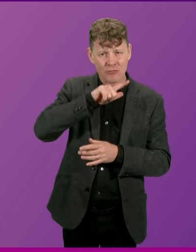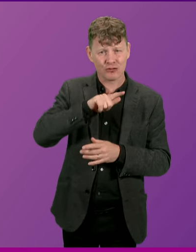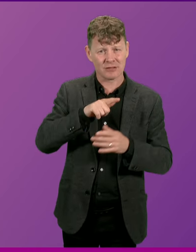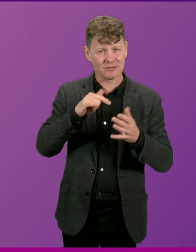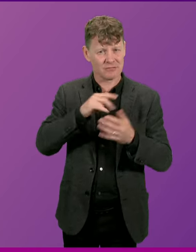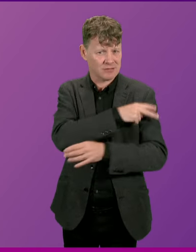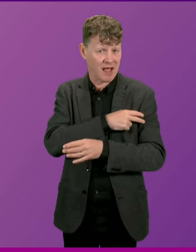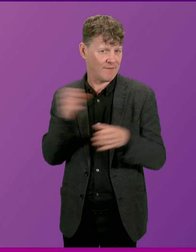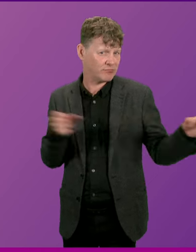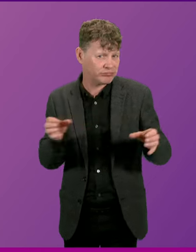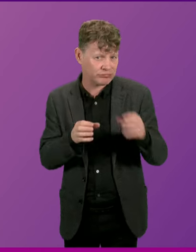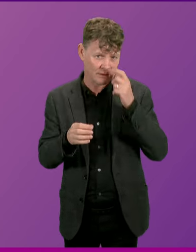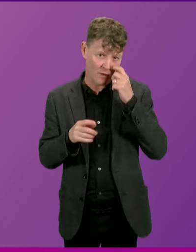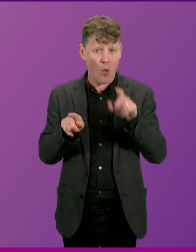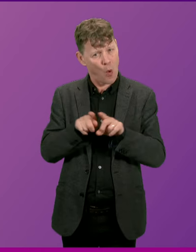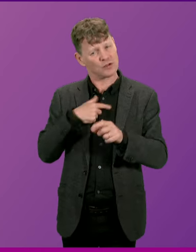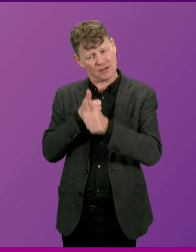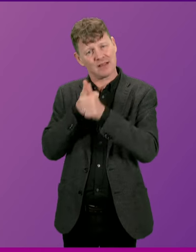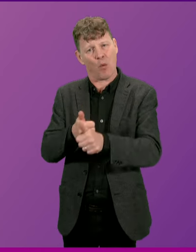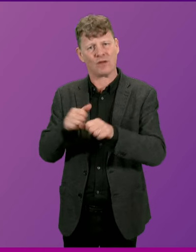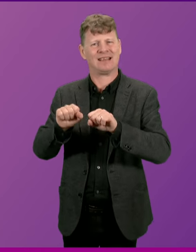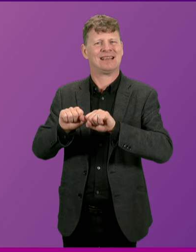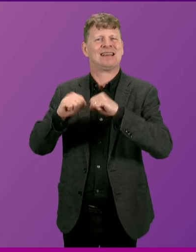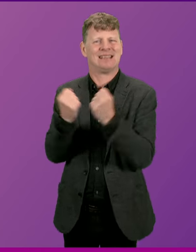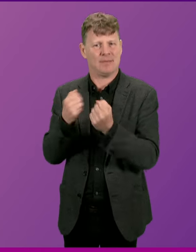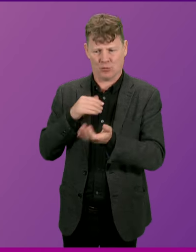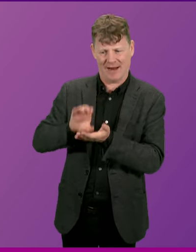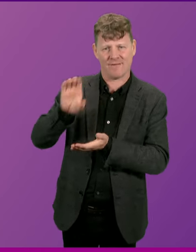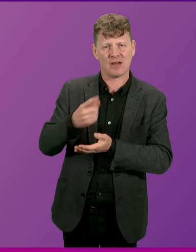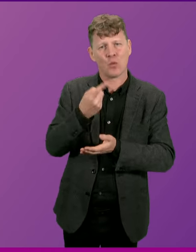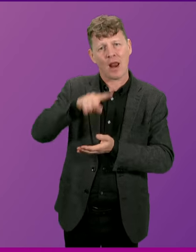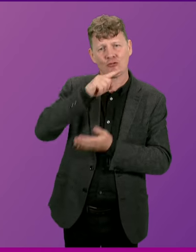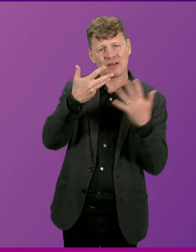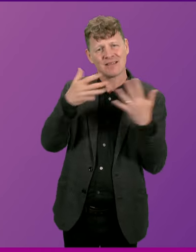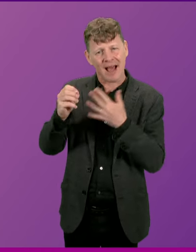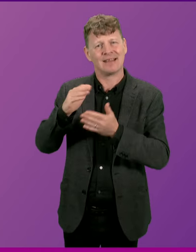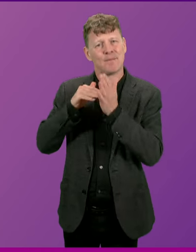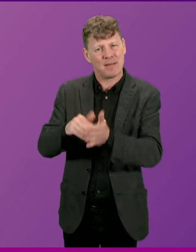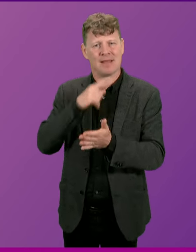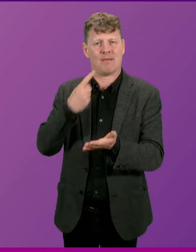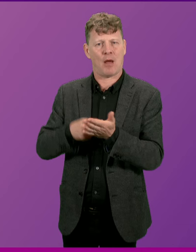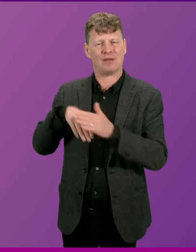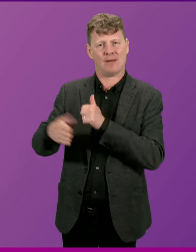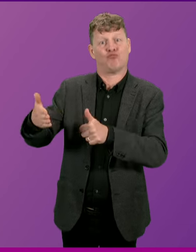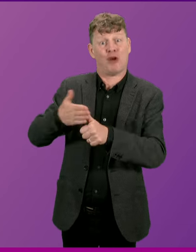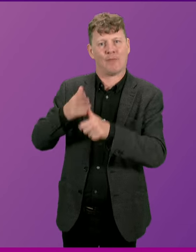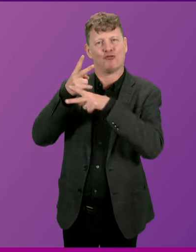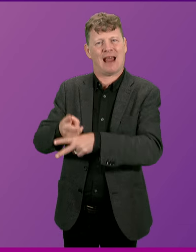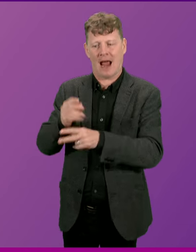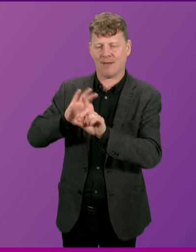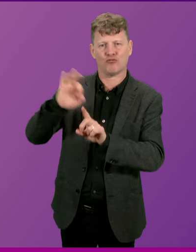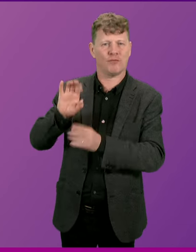And we're supporting development of the teams through investment of about £190 million in the Primary Care Improvement Fund.